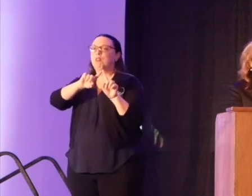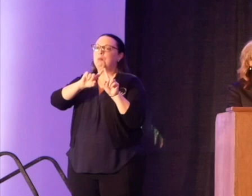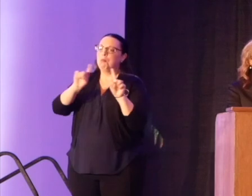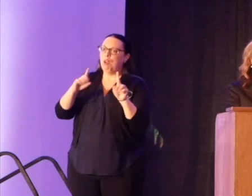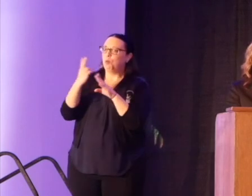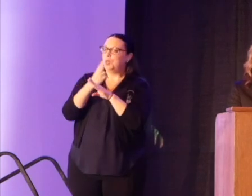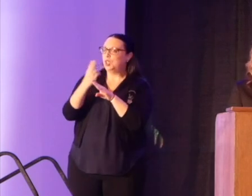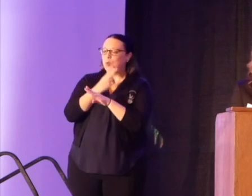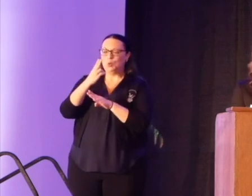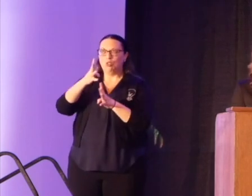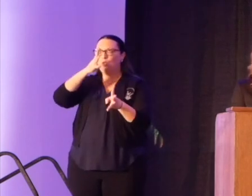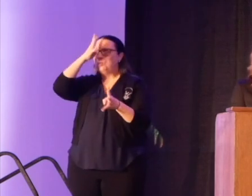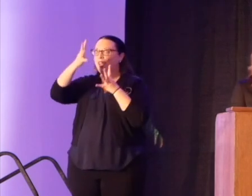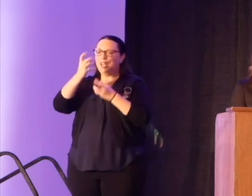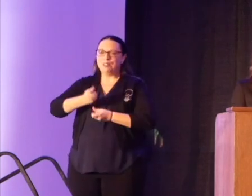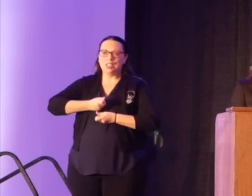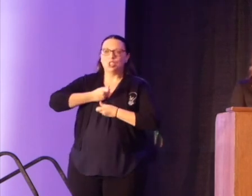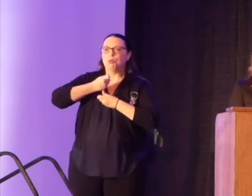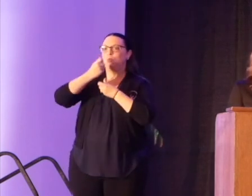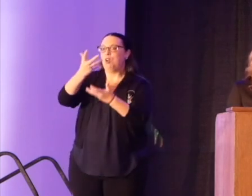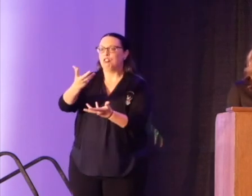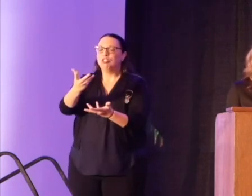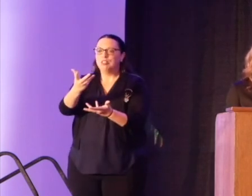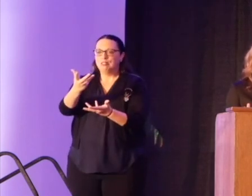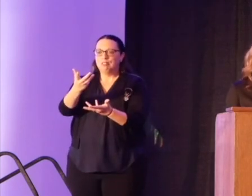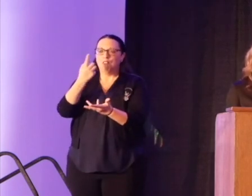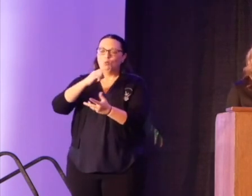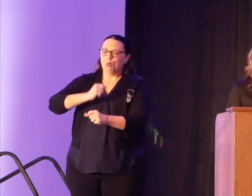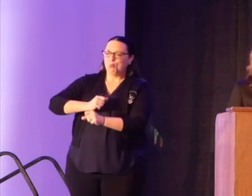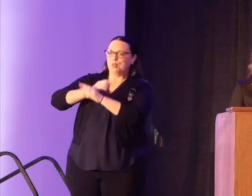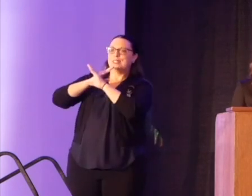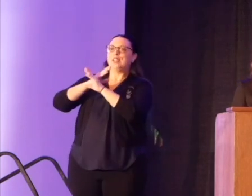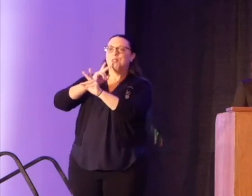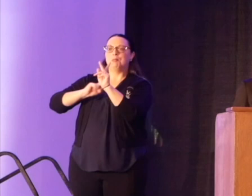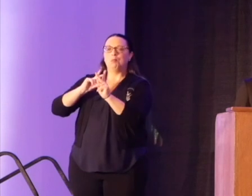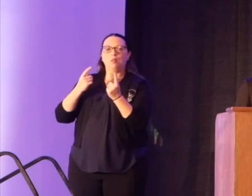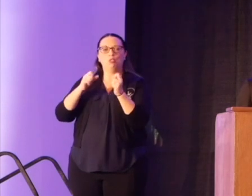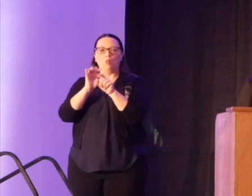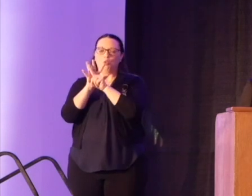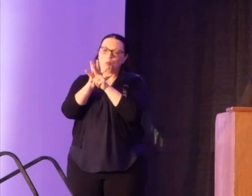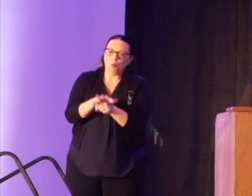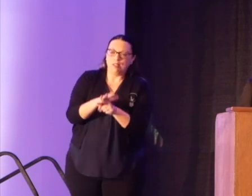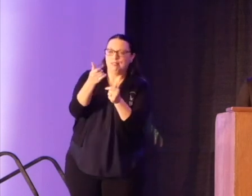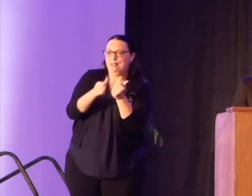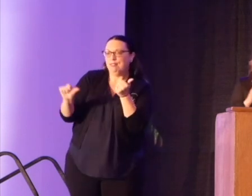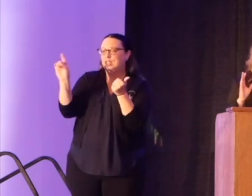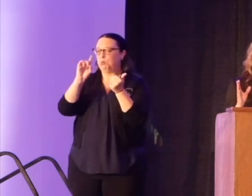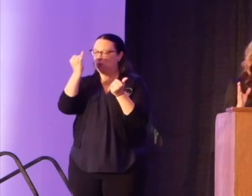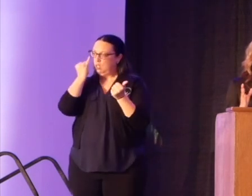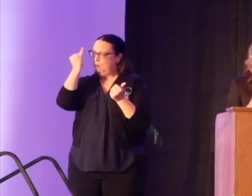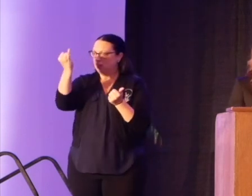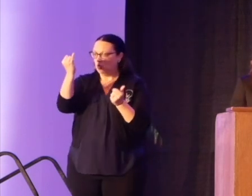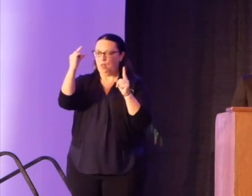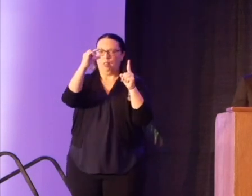sword of creative expression. A sword that guards against those who would attempt to oppress any democratic ideal and